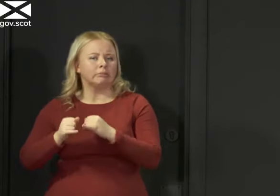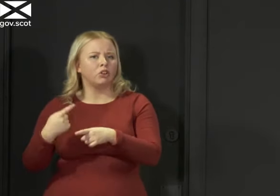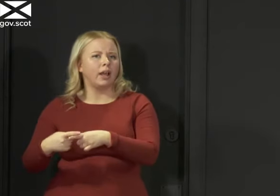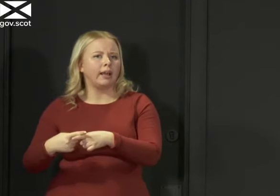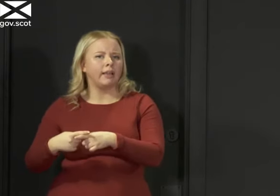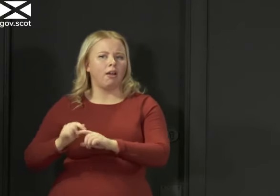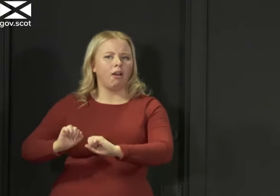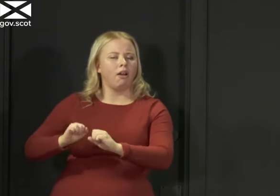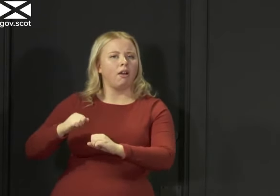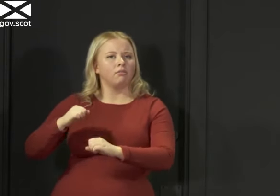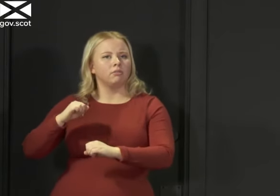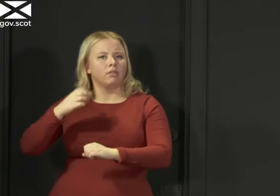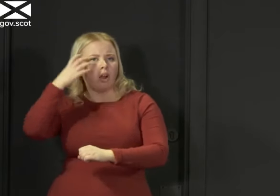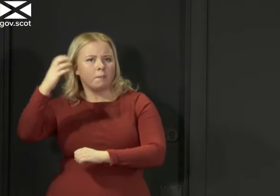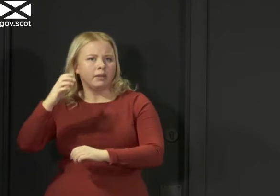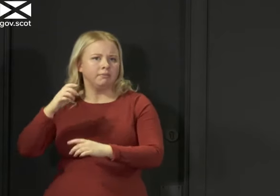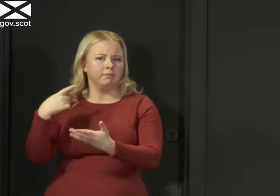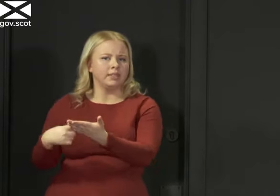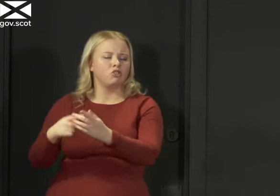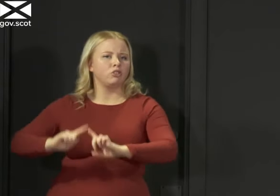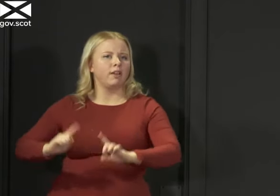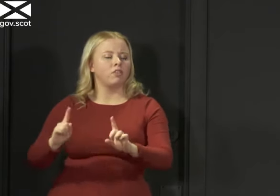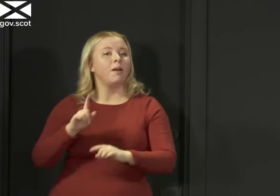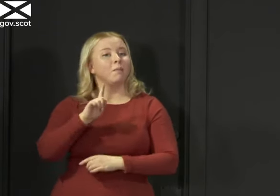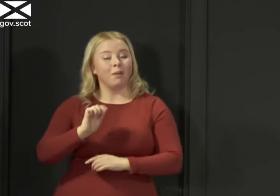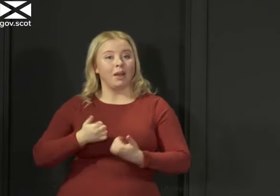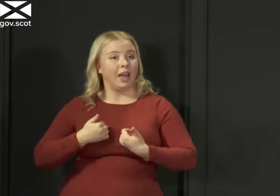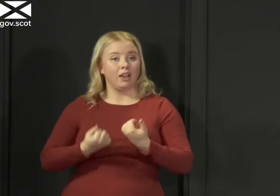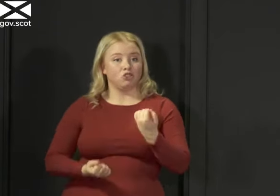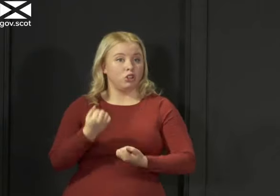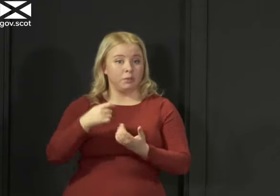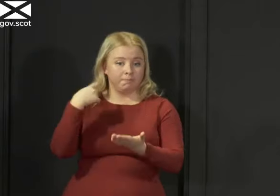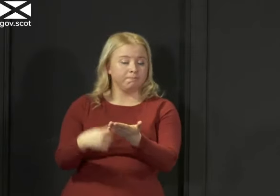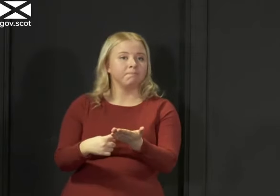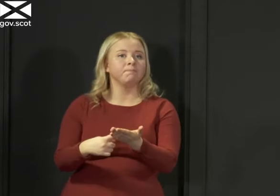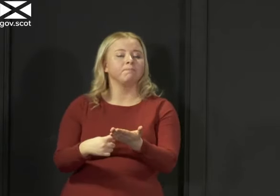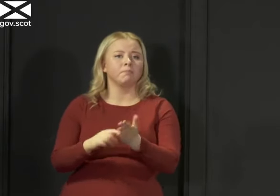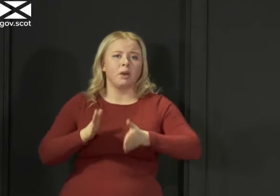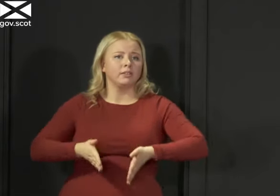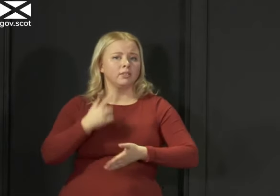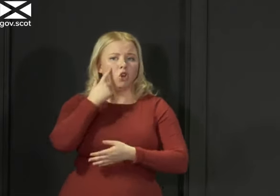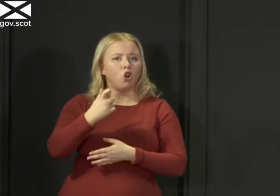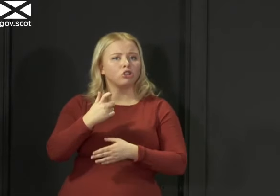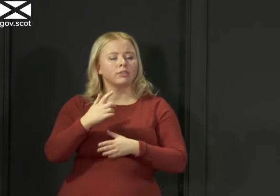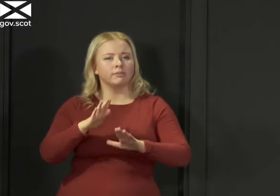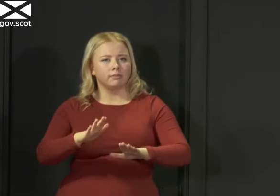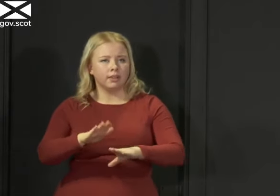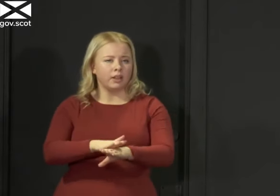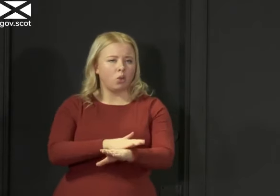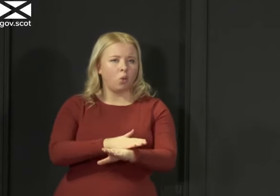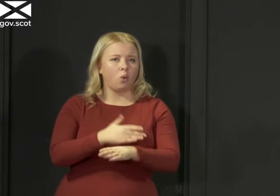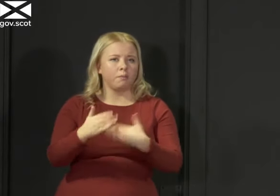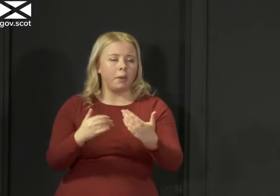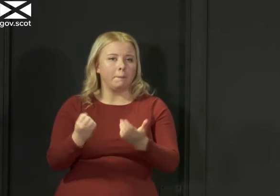decisions that they think can be done safely but my judgement is that we have to be very cautious right now in order that this virus